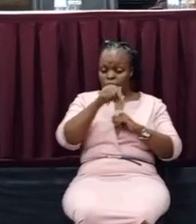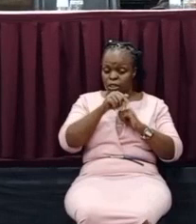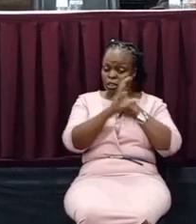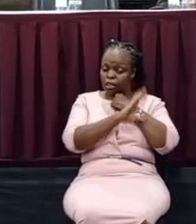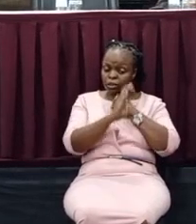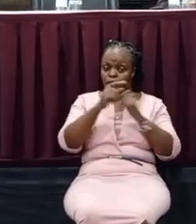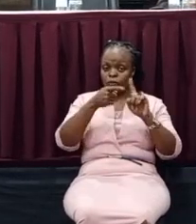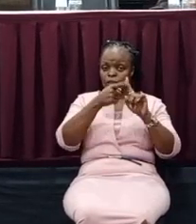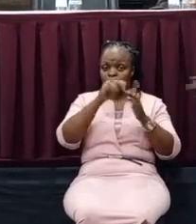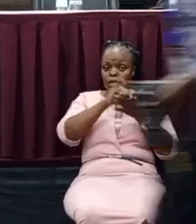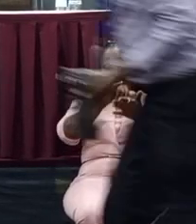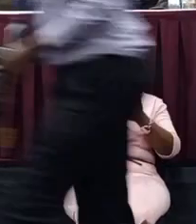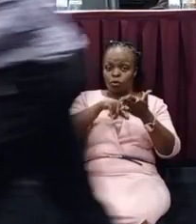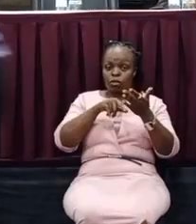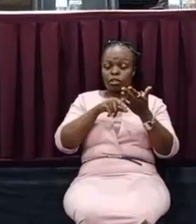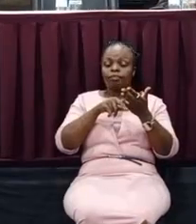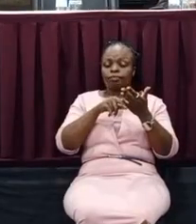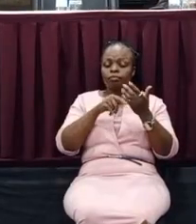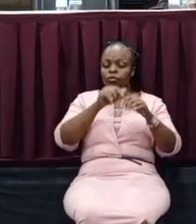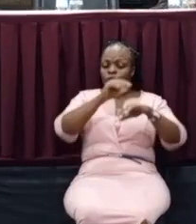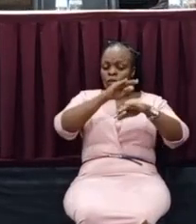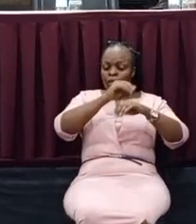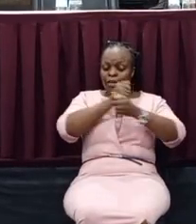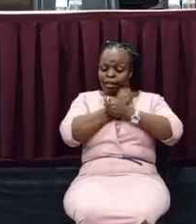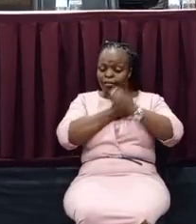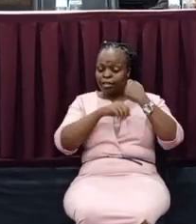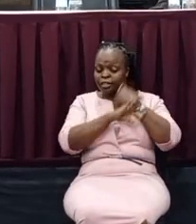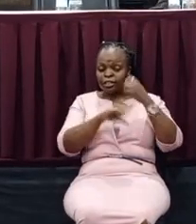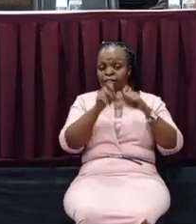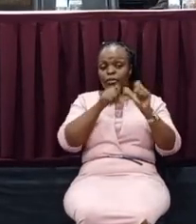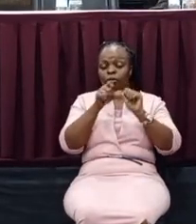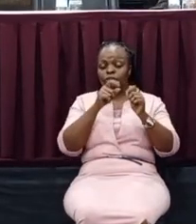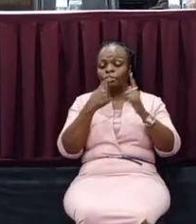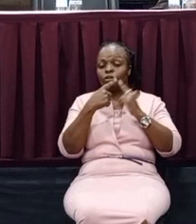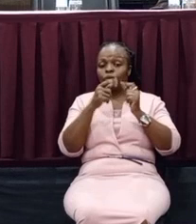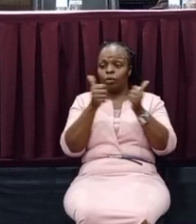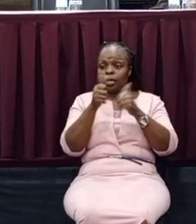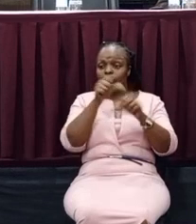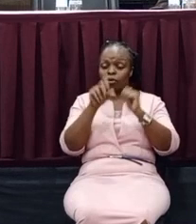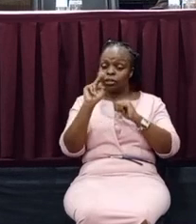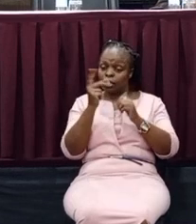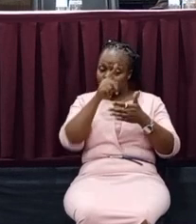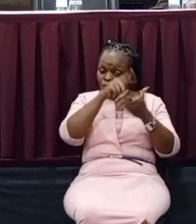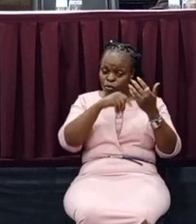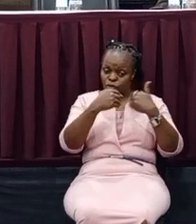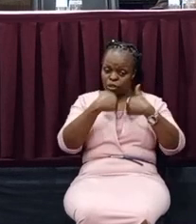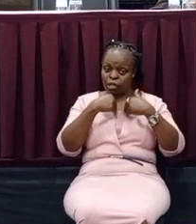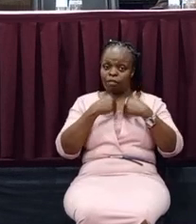That's what patriotism is all about. Positively. Every time talk positively about Kenya. What we have. You know, while